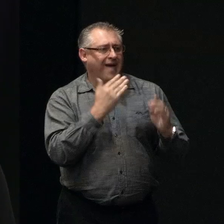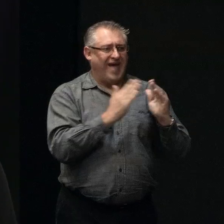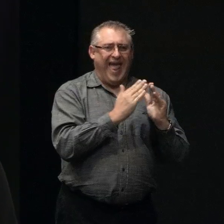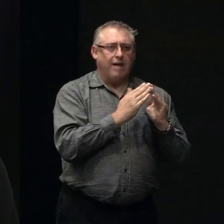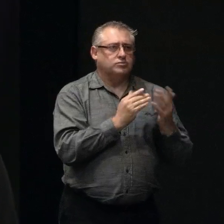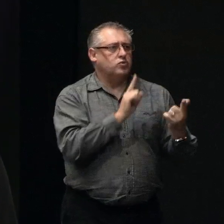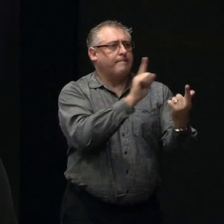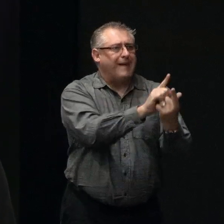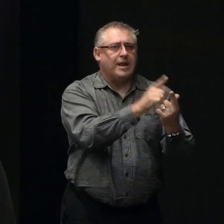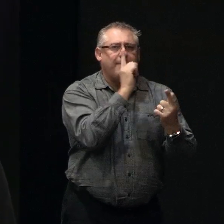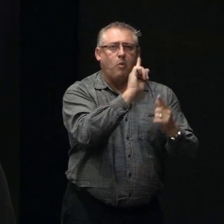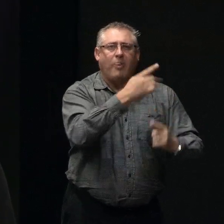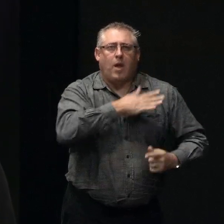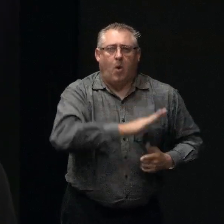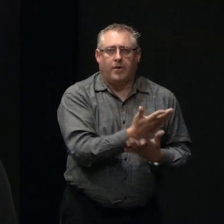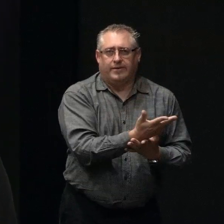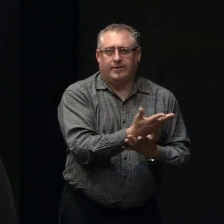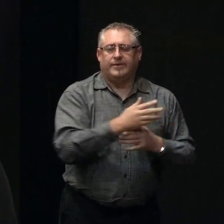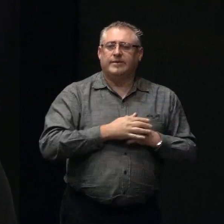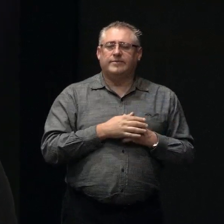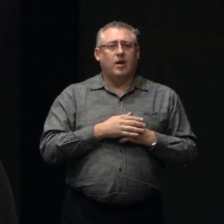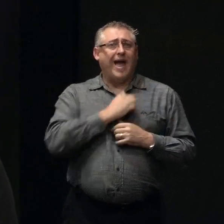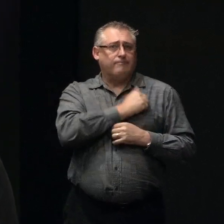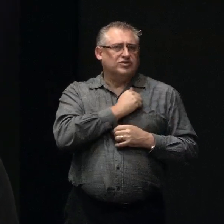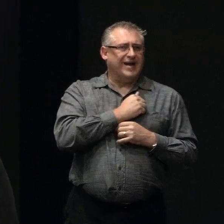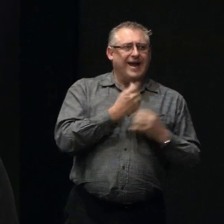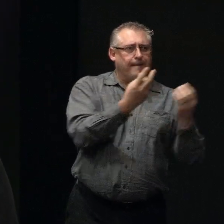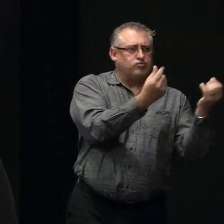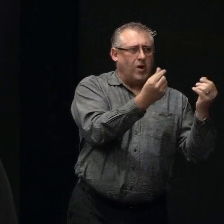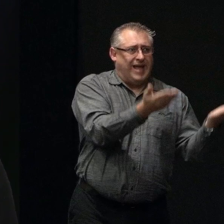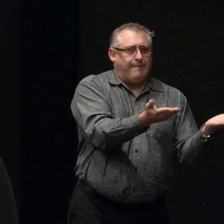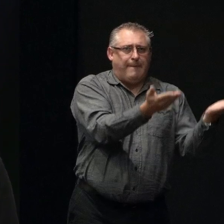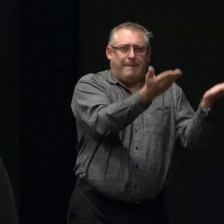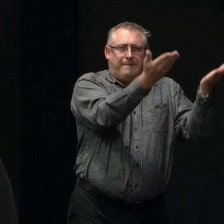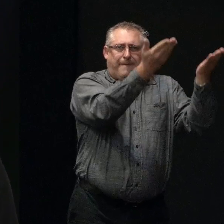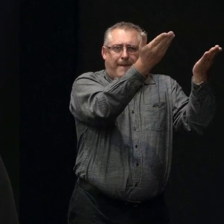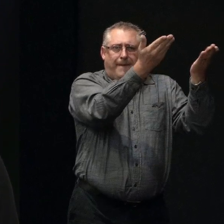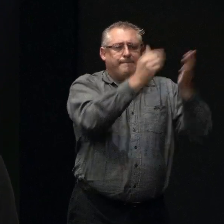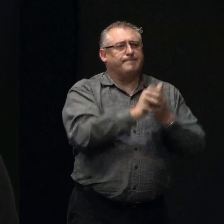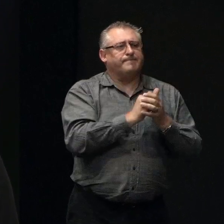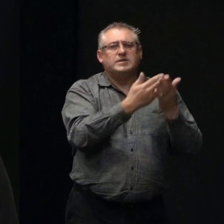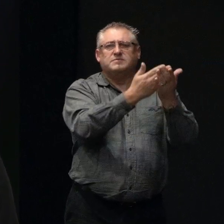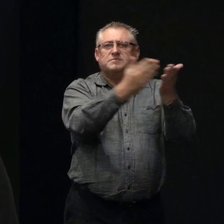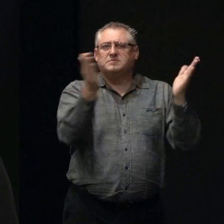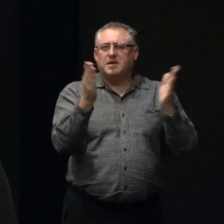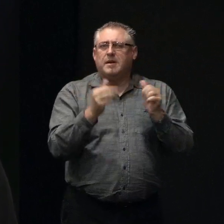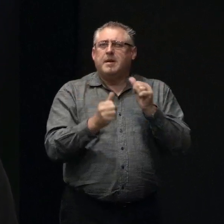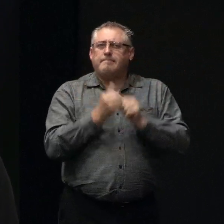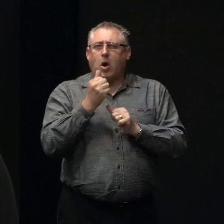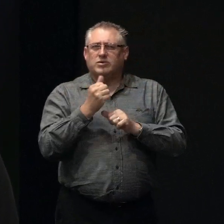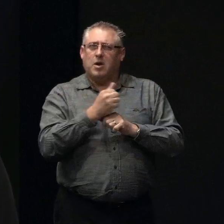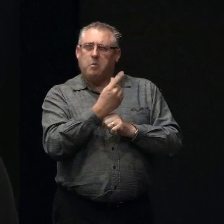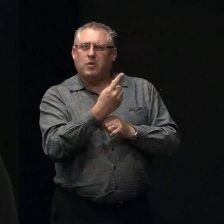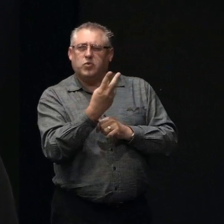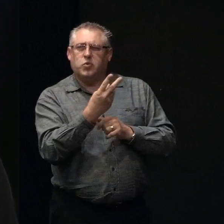the demand. So, we're seeing appreciating prices in a lot of areas, in fact, across all technical categories, but most notably one in two.